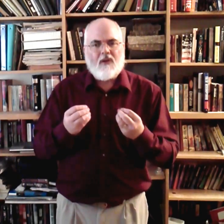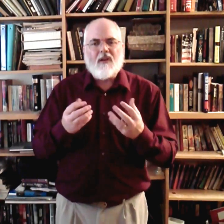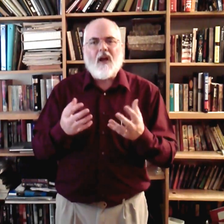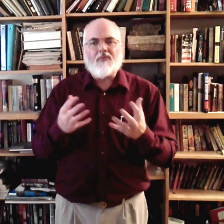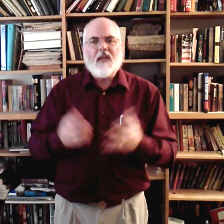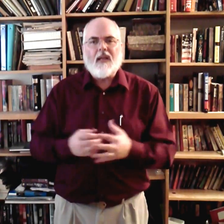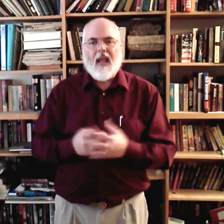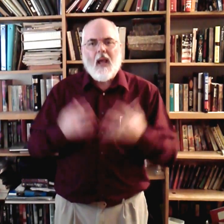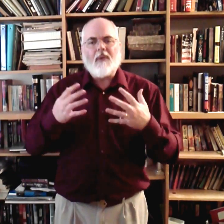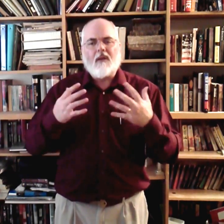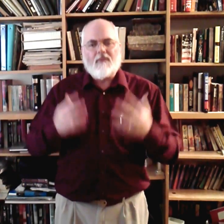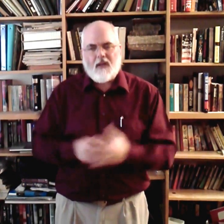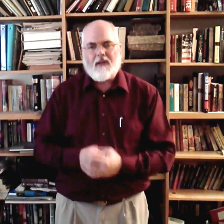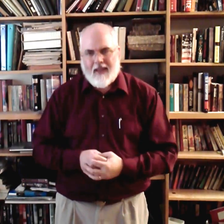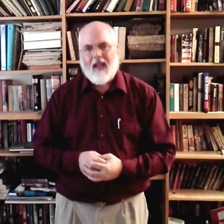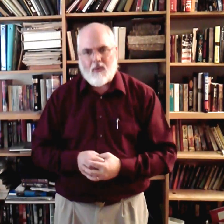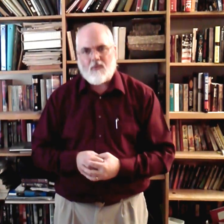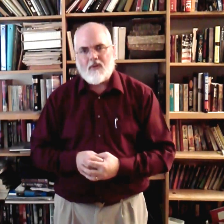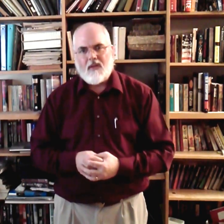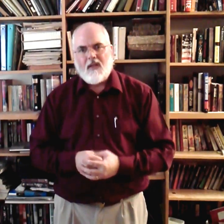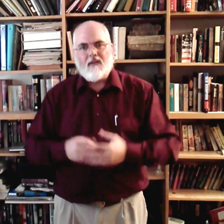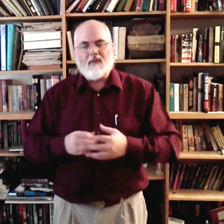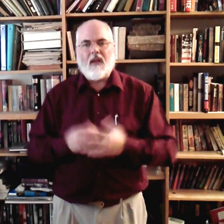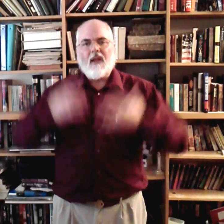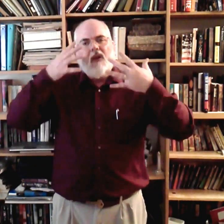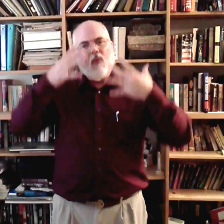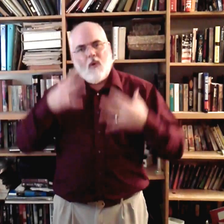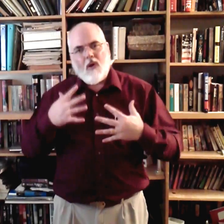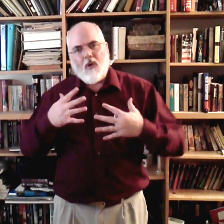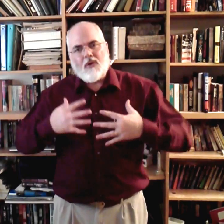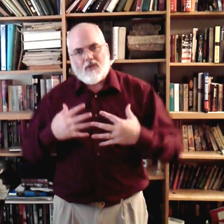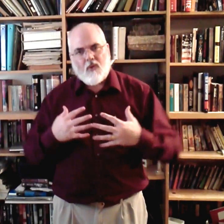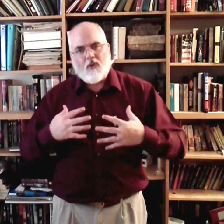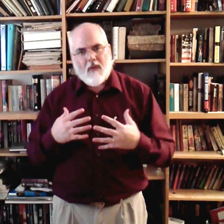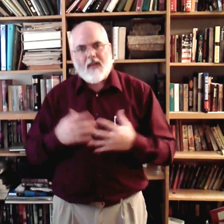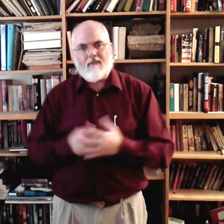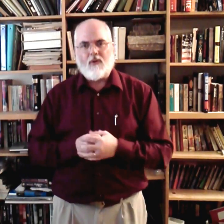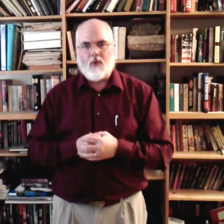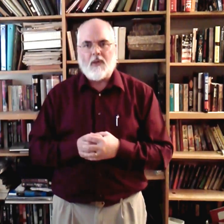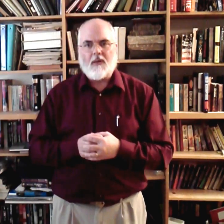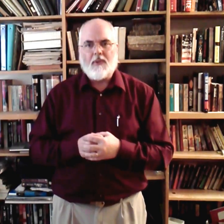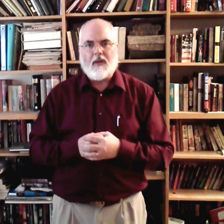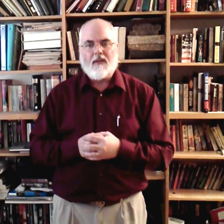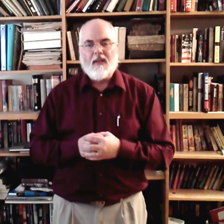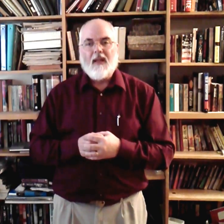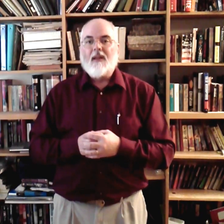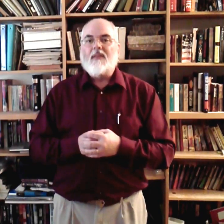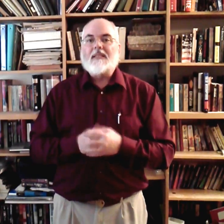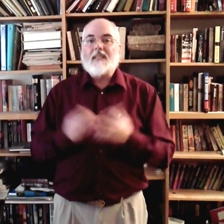not feeling happy. You're feeling down. Okay? Woe. Your shoulders might even droop a little bit. Signing